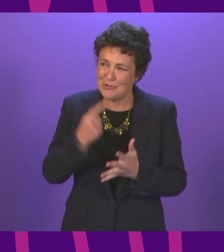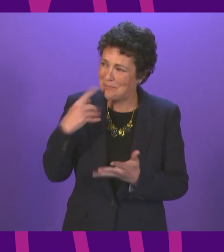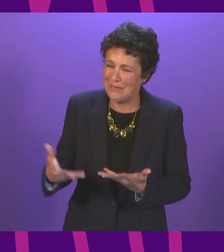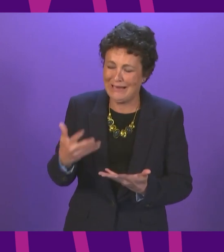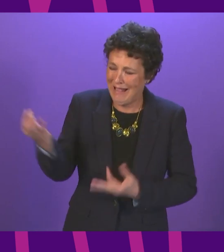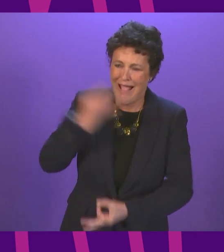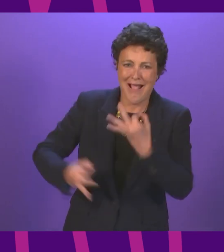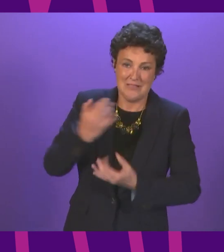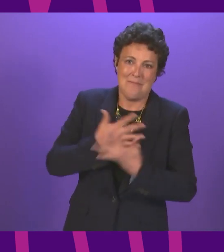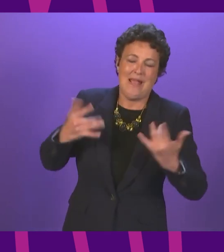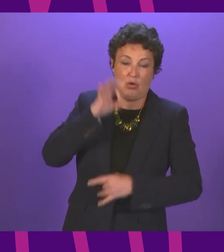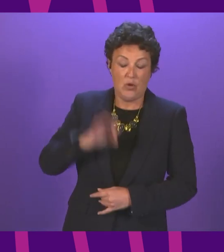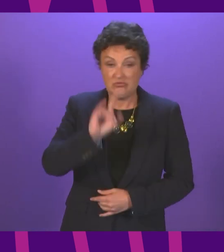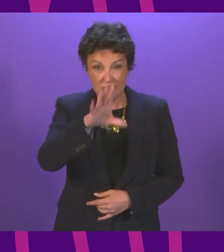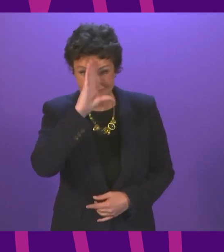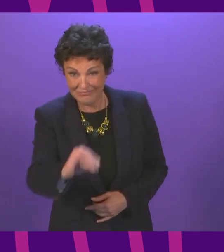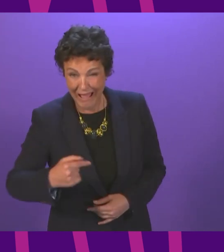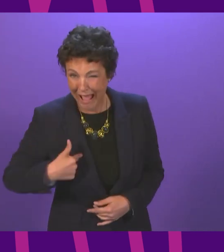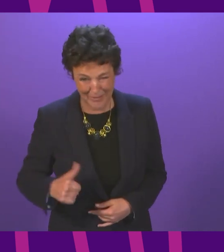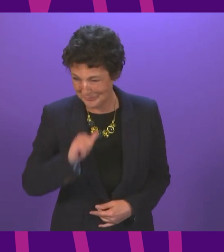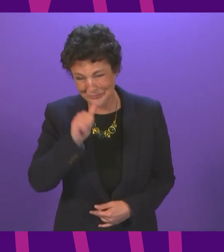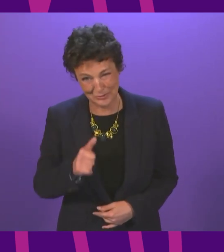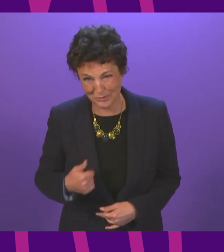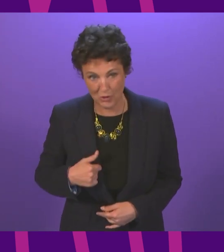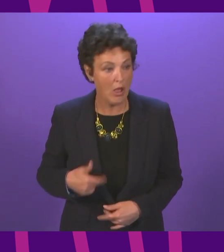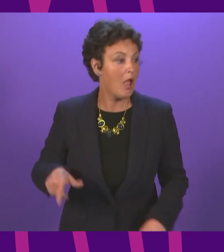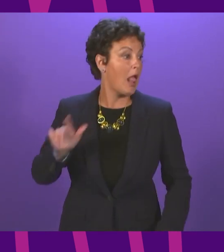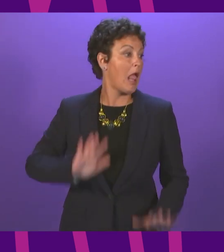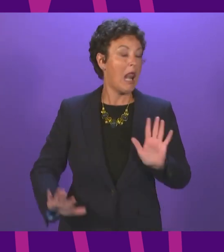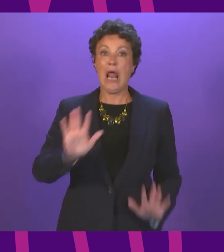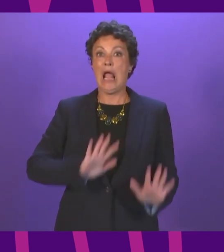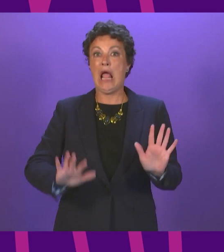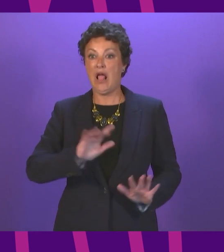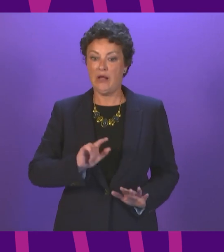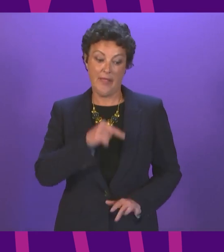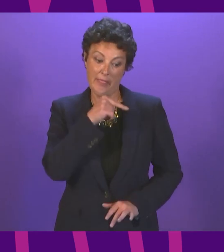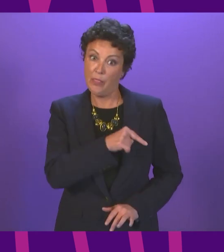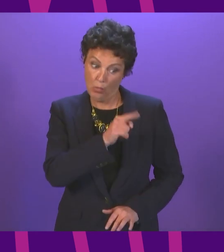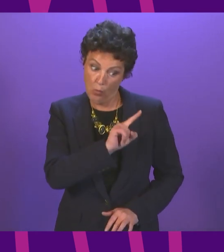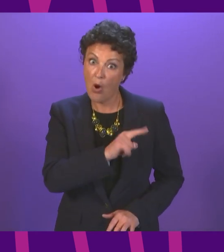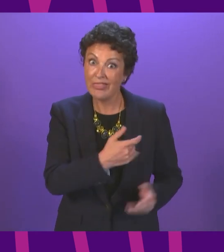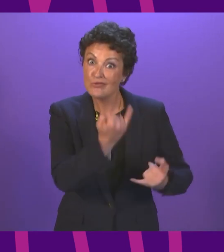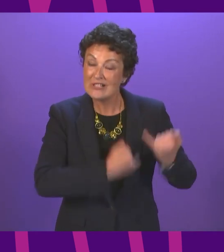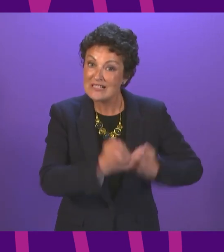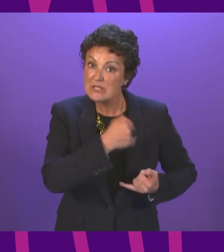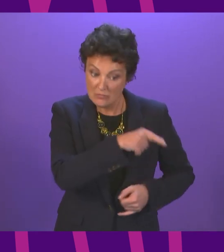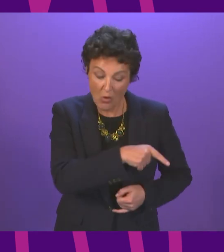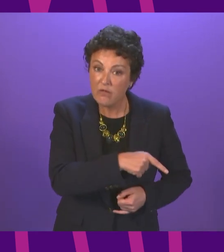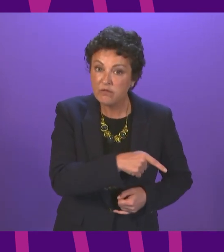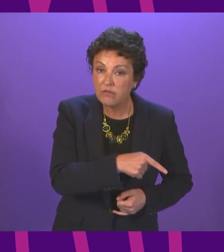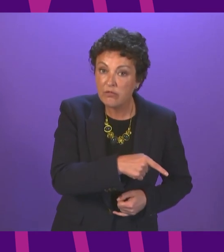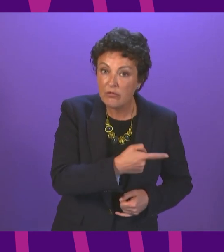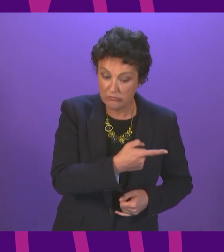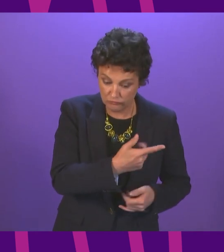through all of them. I am not shying away from the tough messages in the OECD report. And we have accepted all of the recommendations